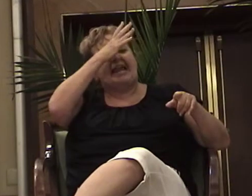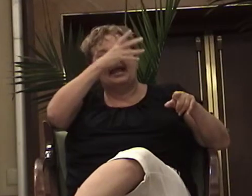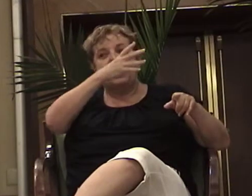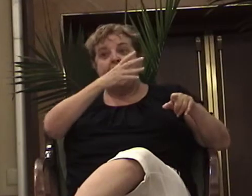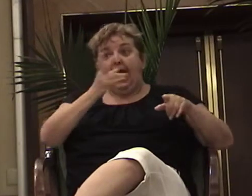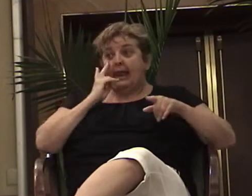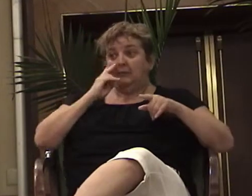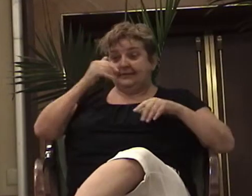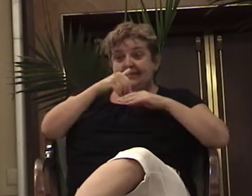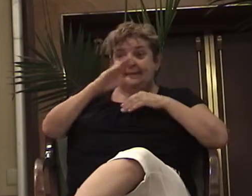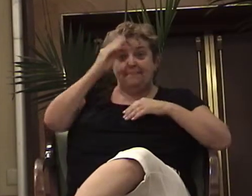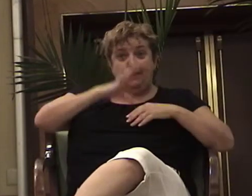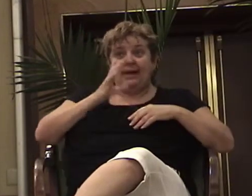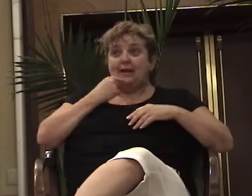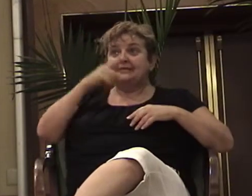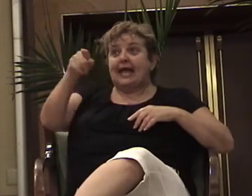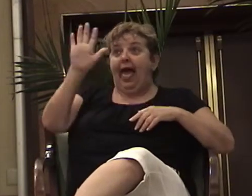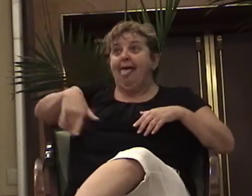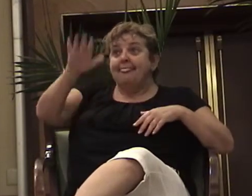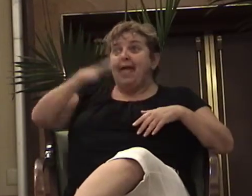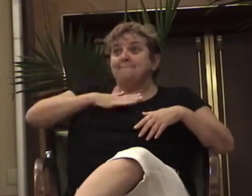Oh, I think I'm like Daddy right there, give me a hug.